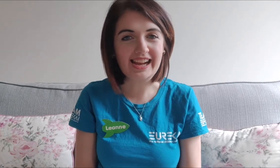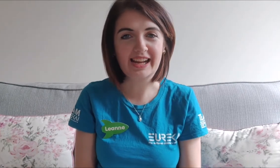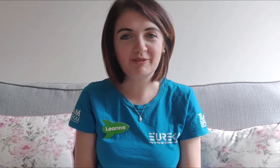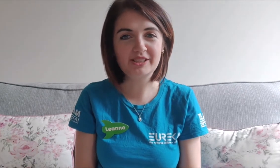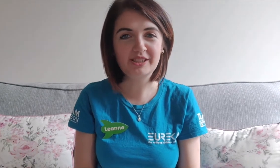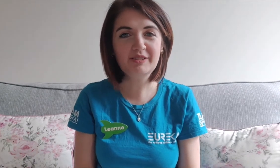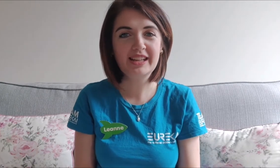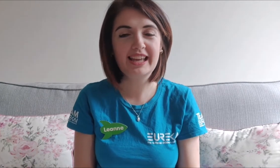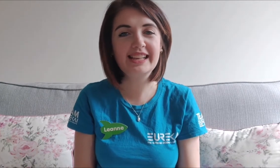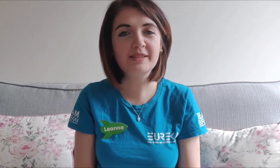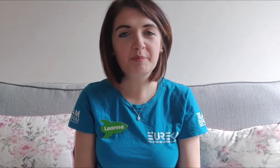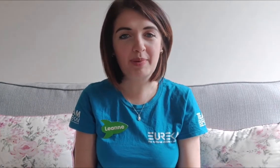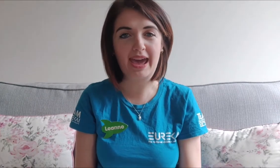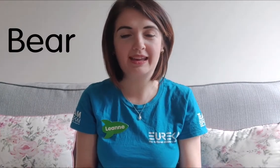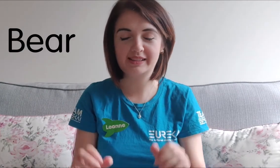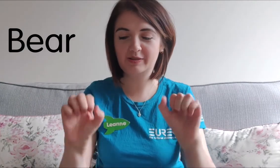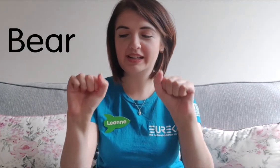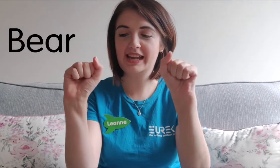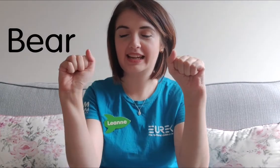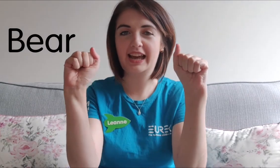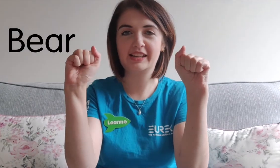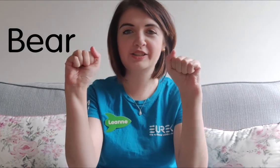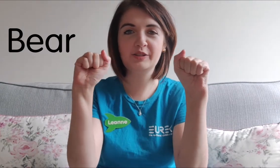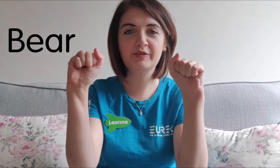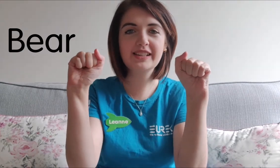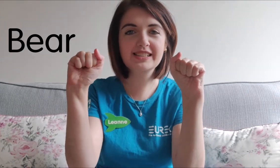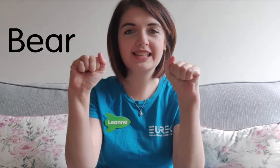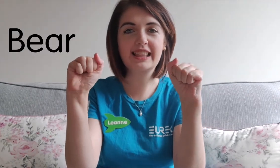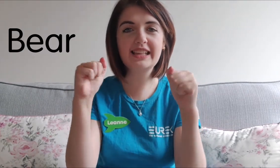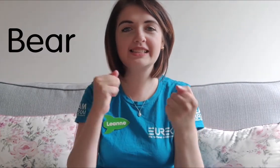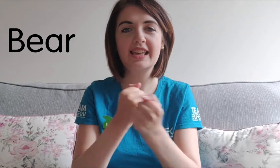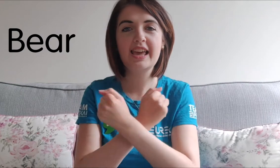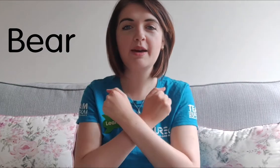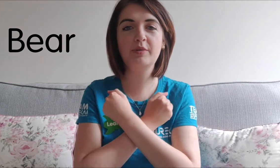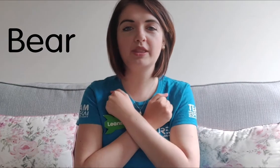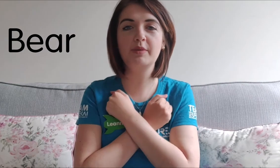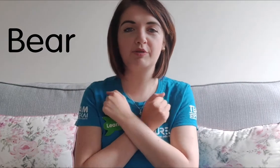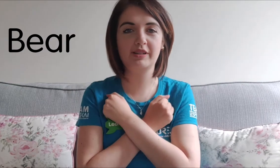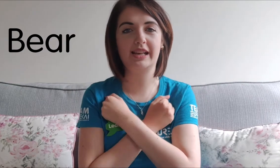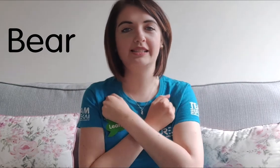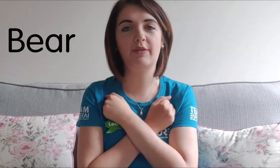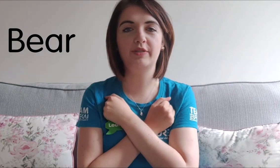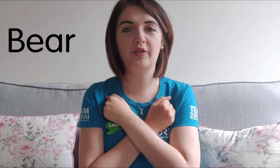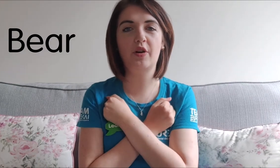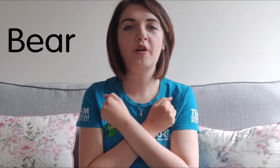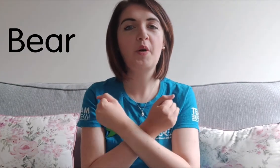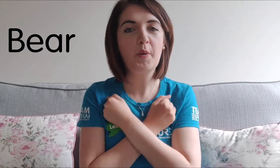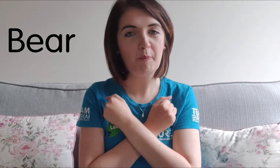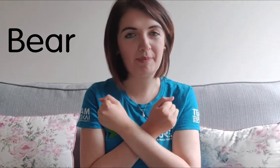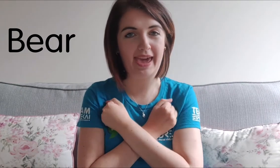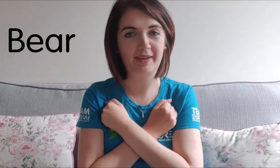sign I want to do is bear so we're to take our two fists like this and put them across ourselves for bear.